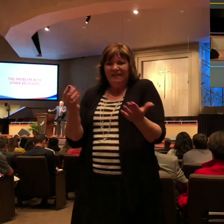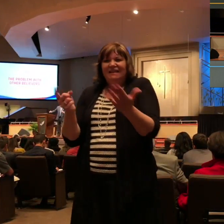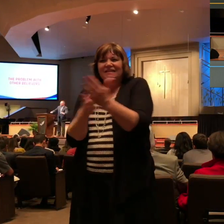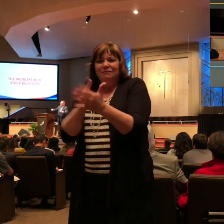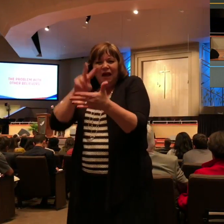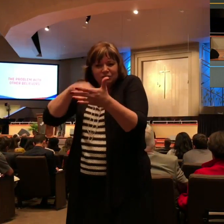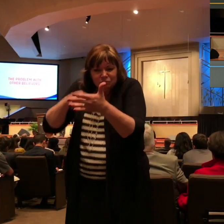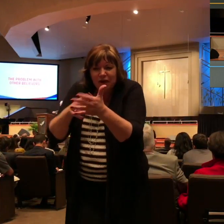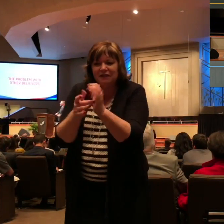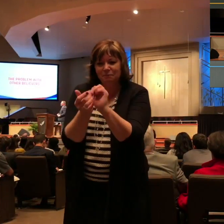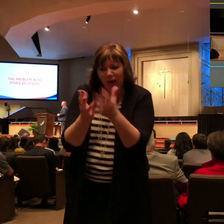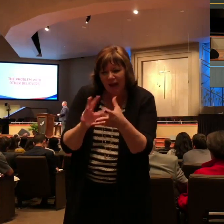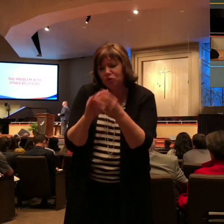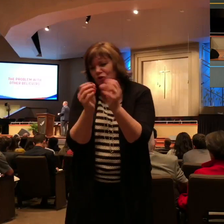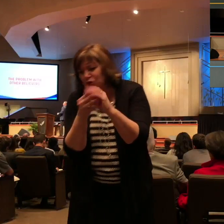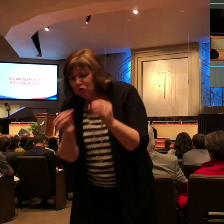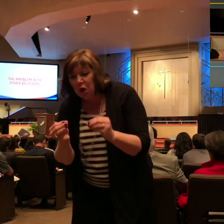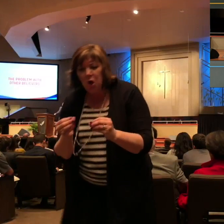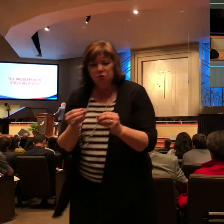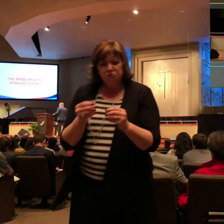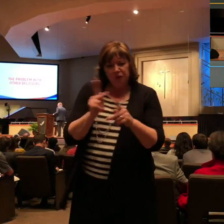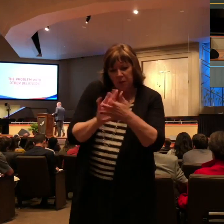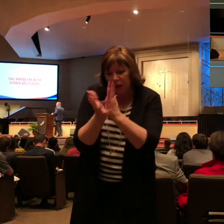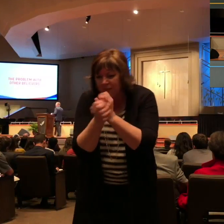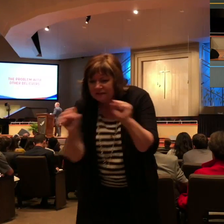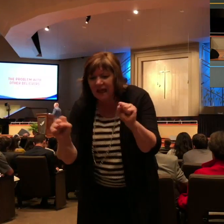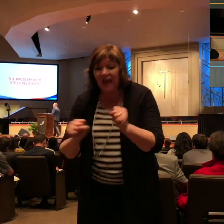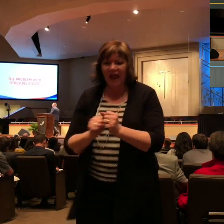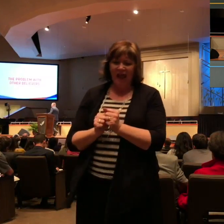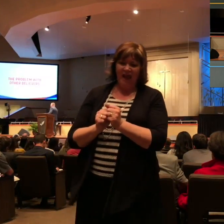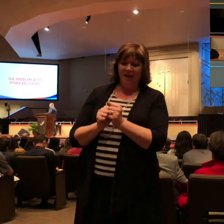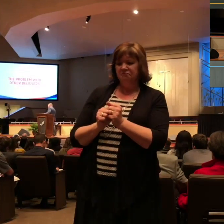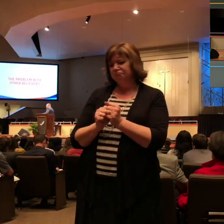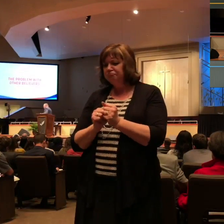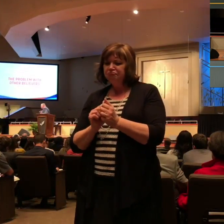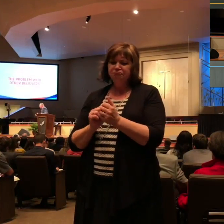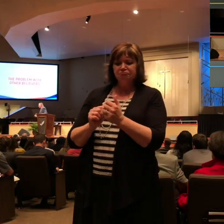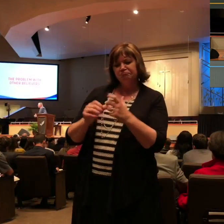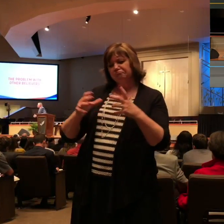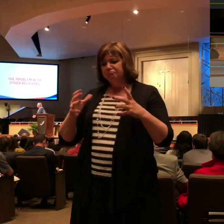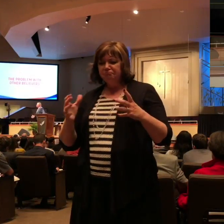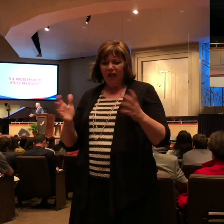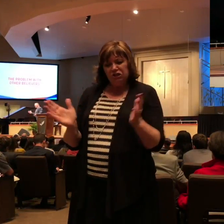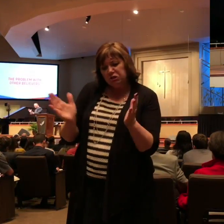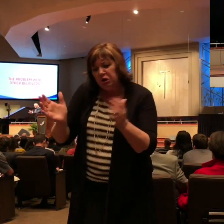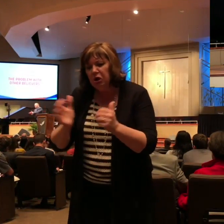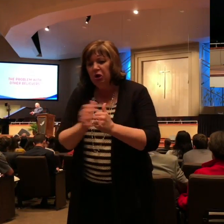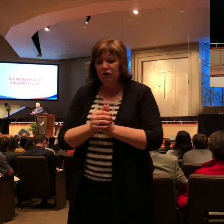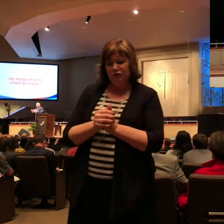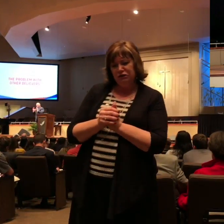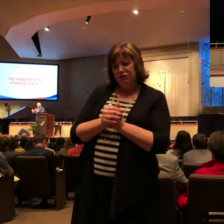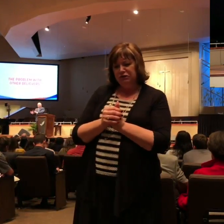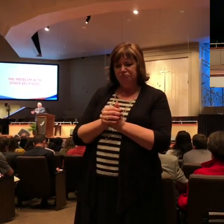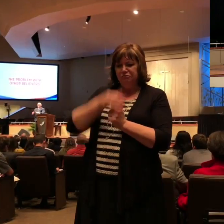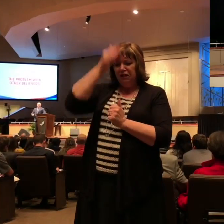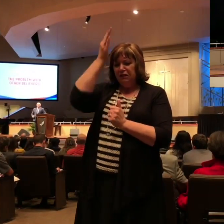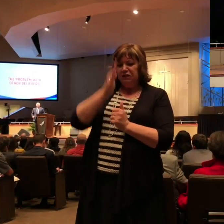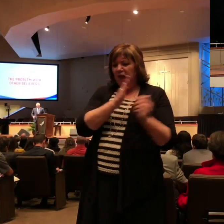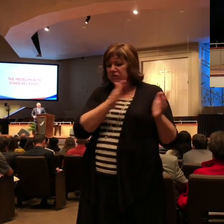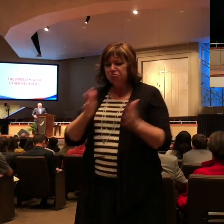people getting saved, revival happening, you know, people being encouraged and God's going forward and something, then boom, it just followed up